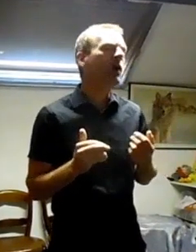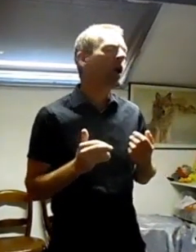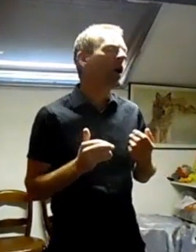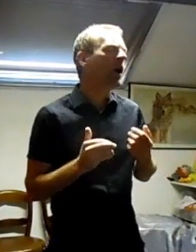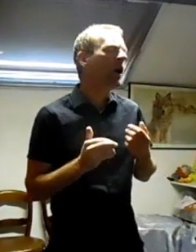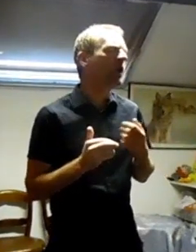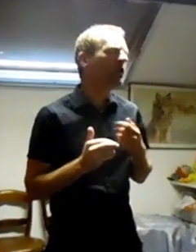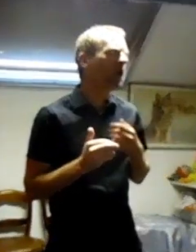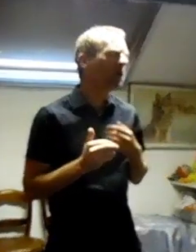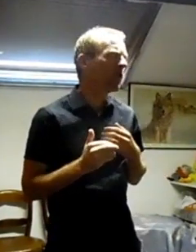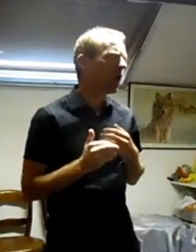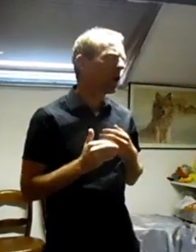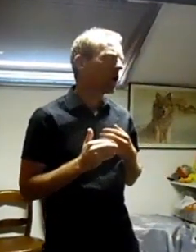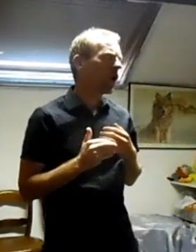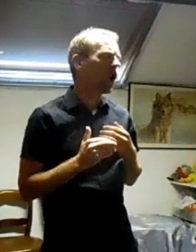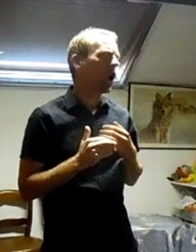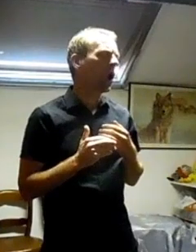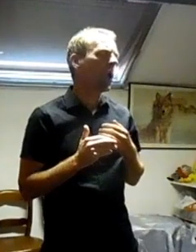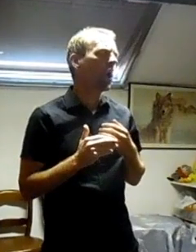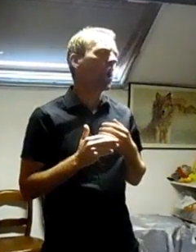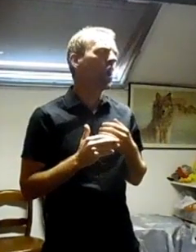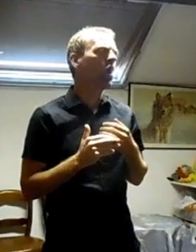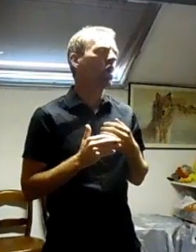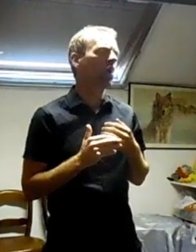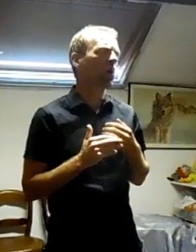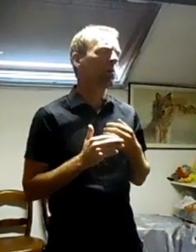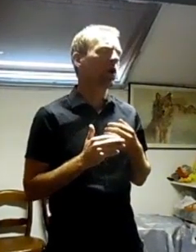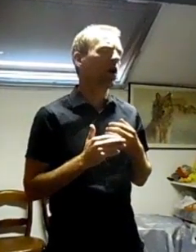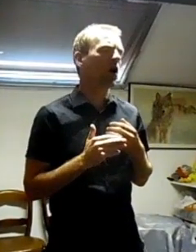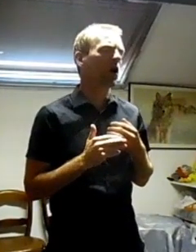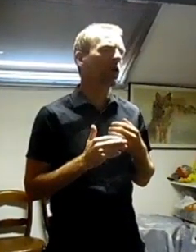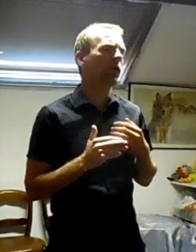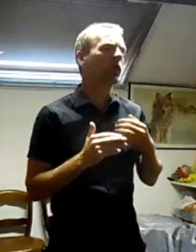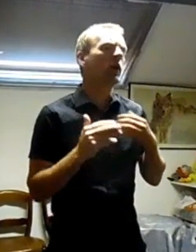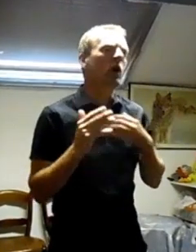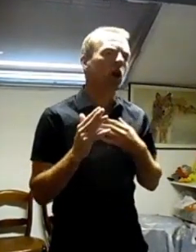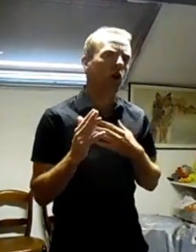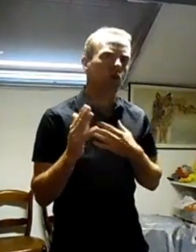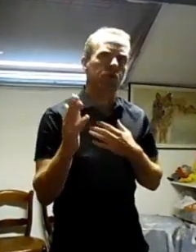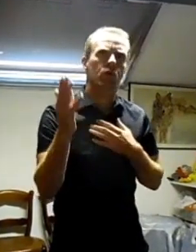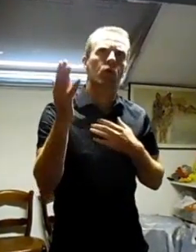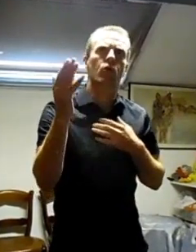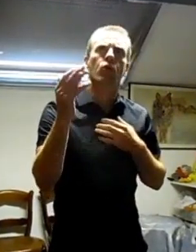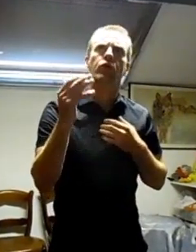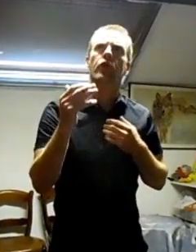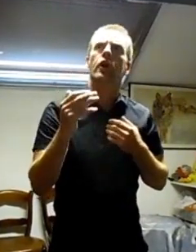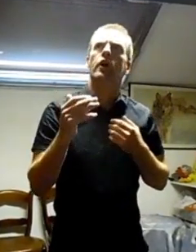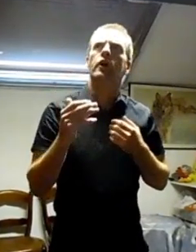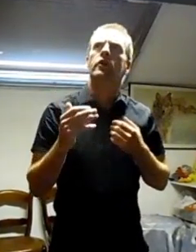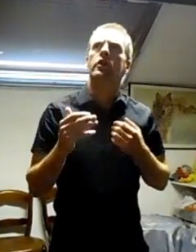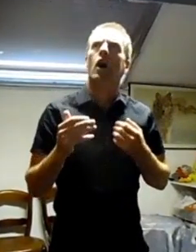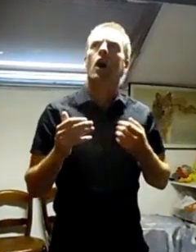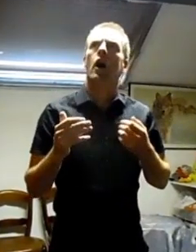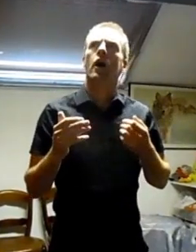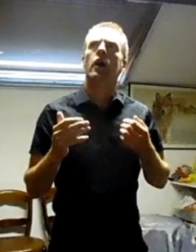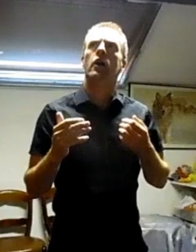banks of the moment. Oh, you take the high